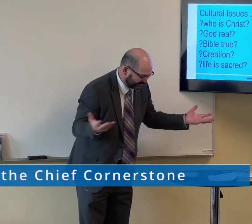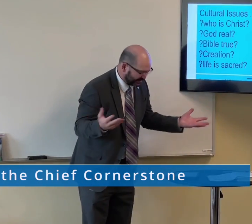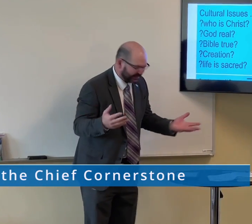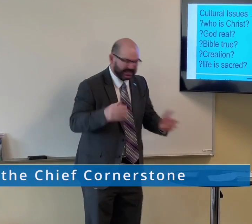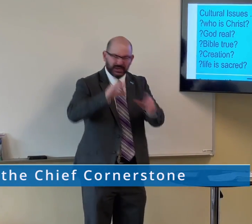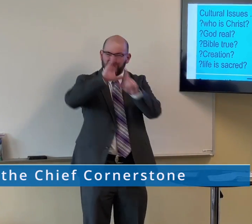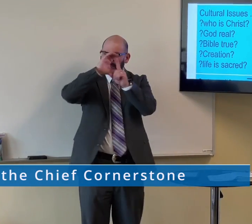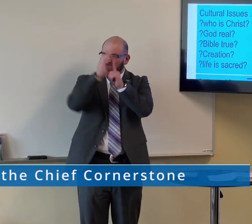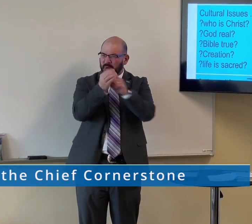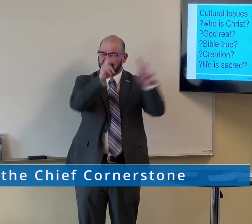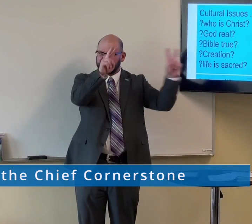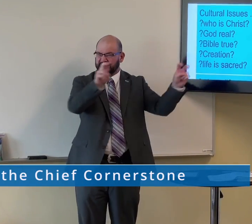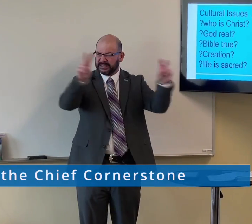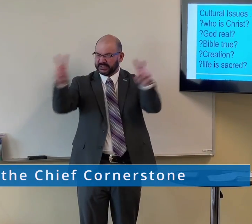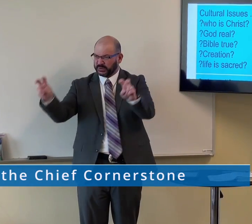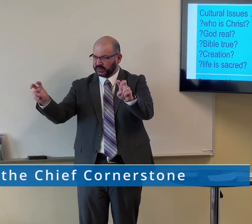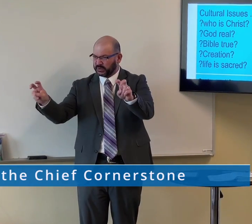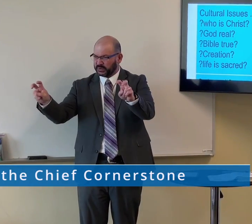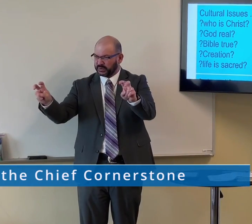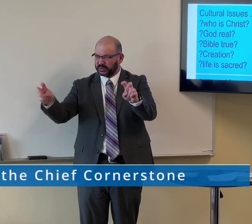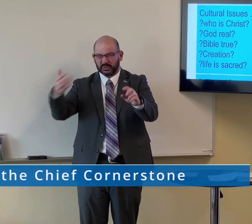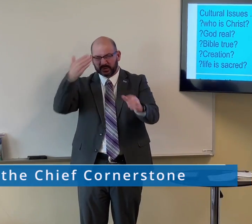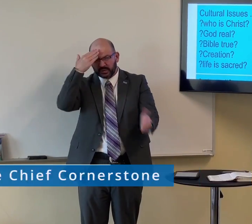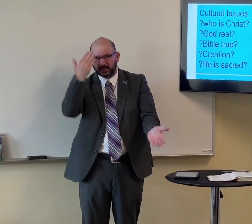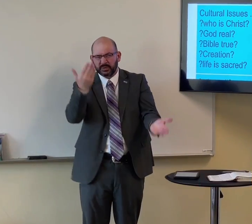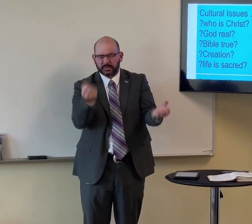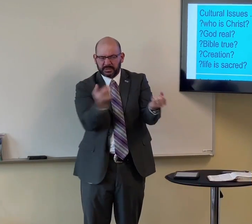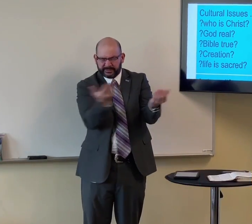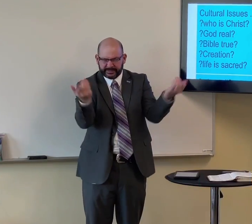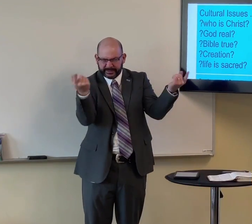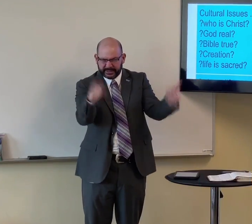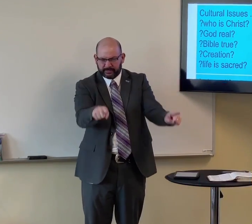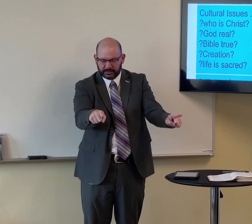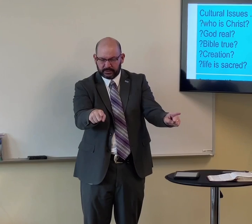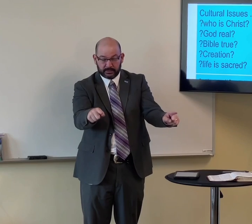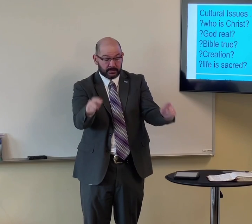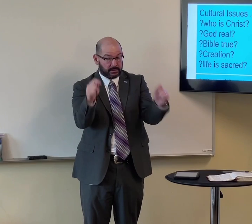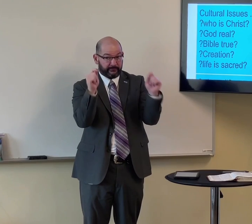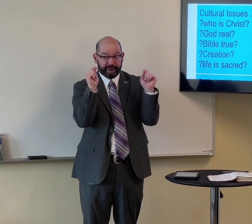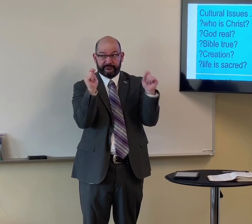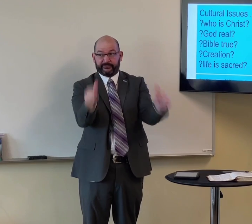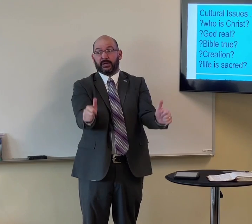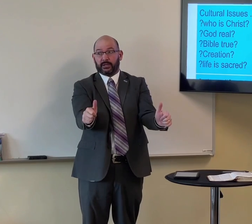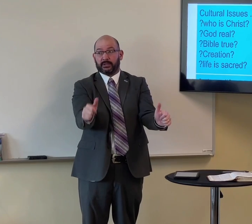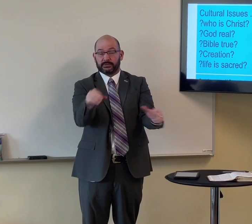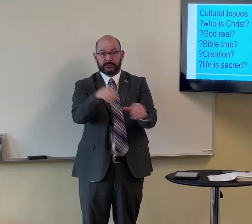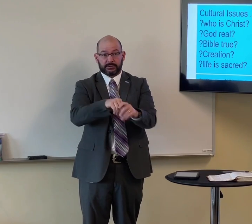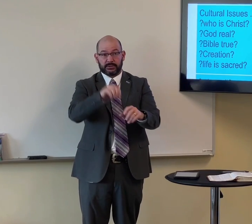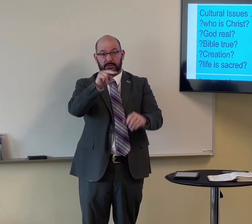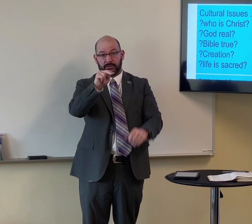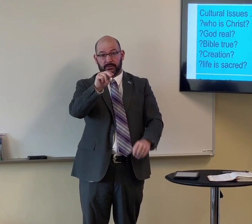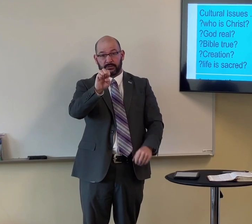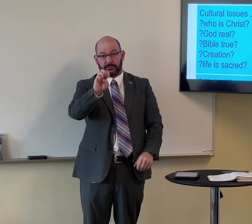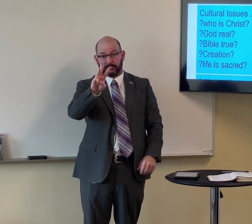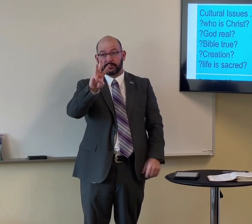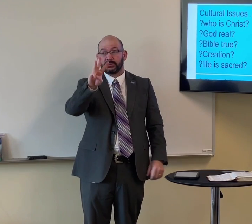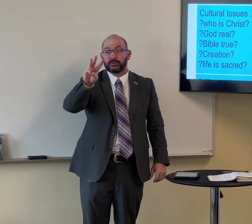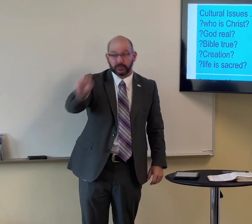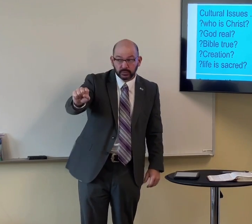In today's lesson, okay, we're talking about today's lesson. Things change, things are